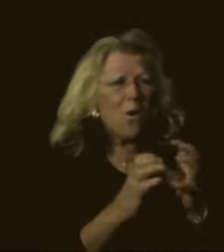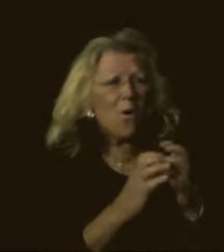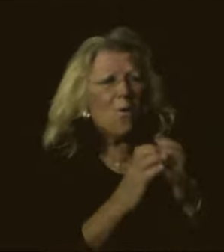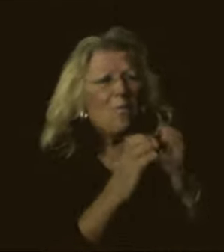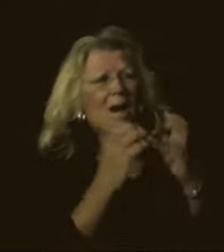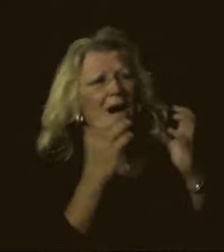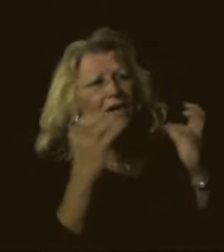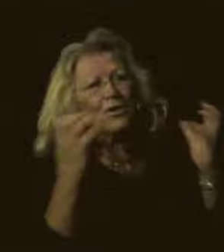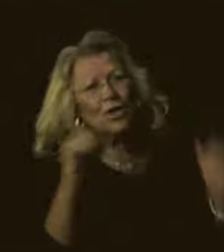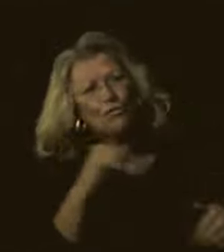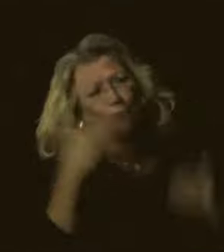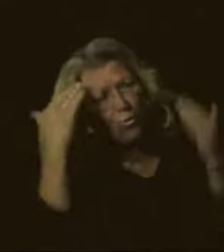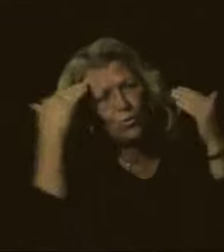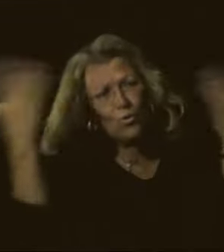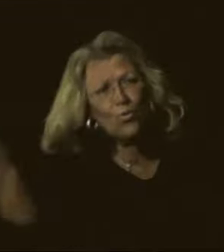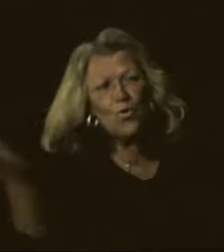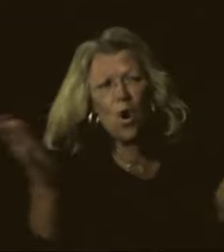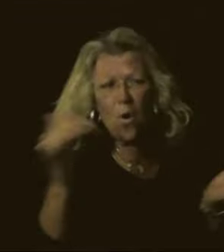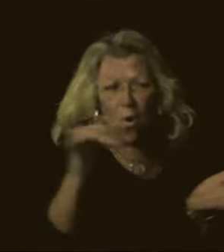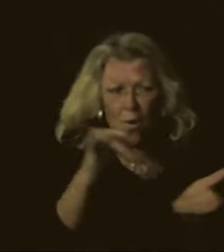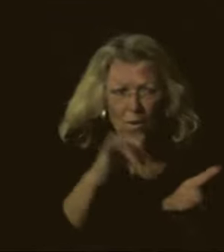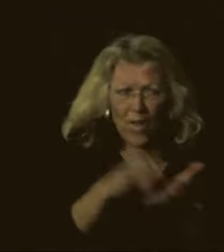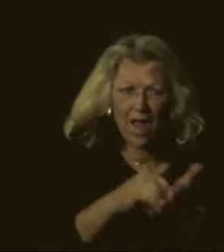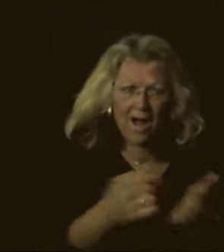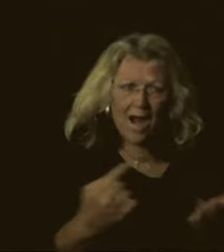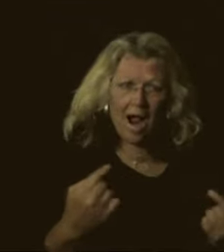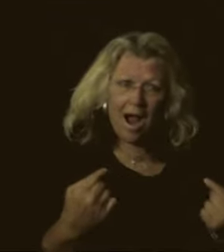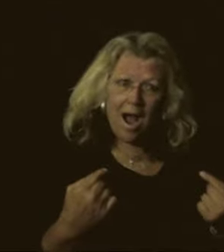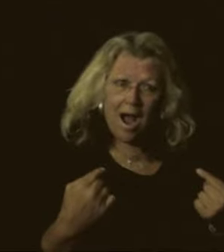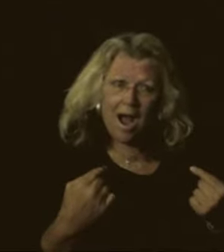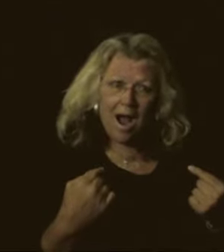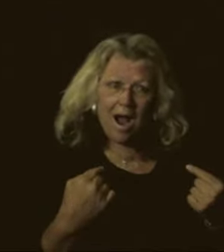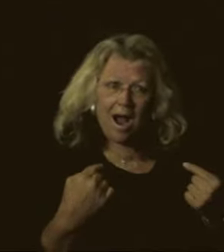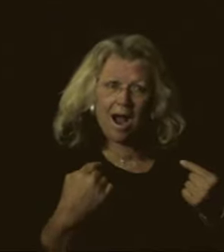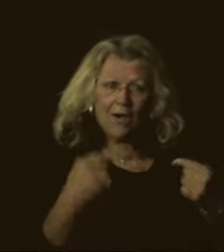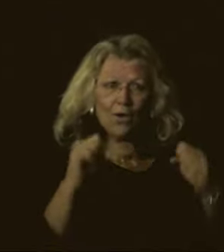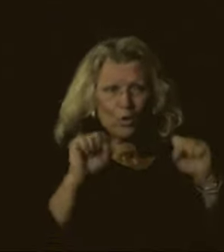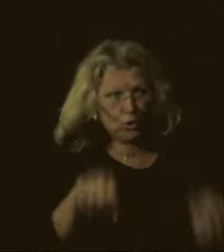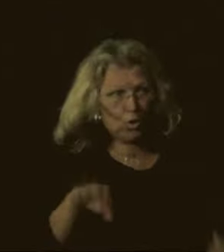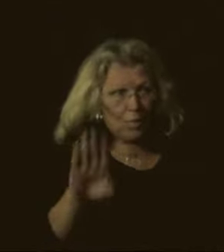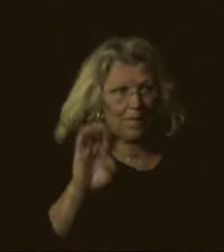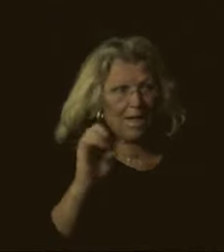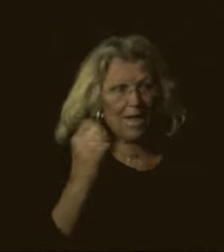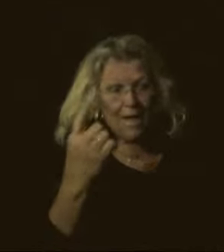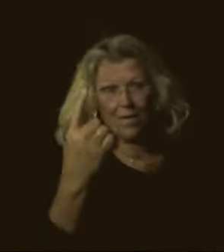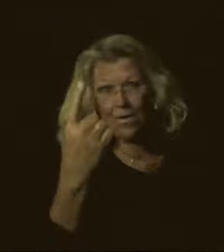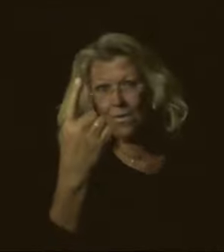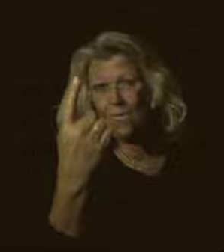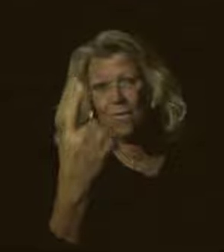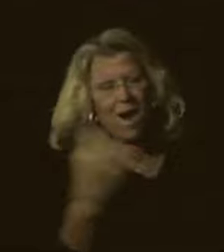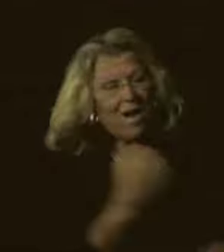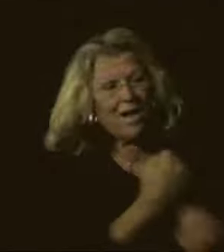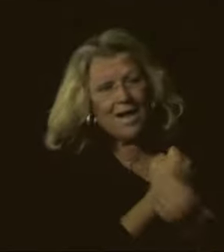much Don't you know that I I could be the one